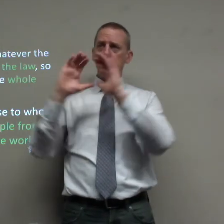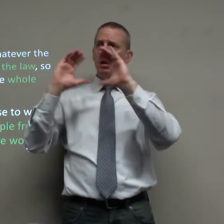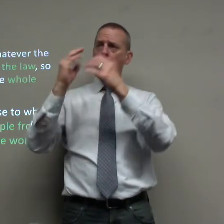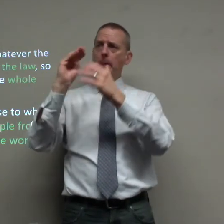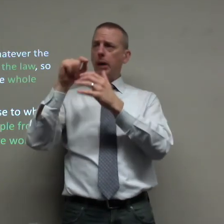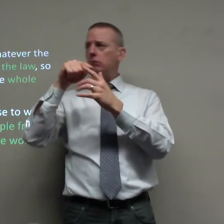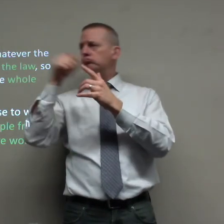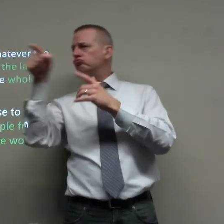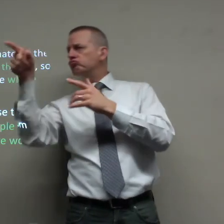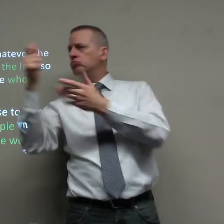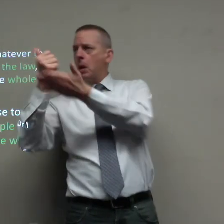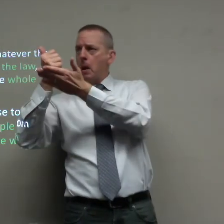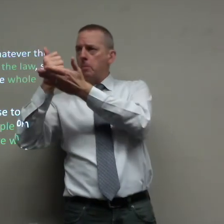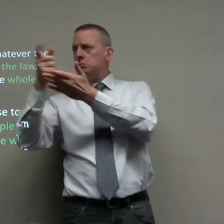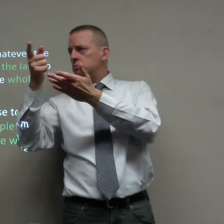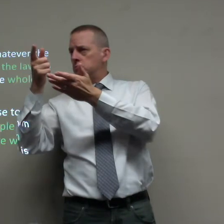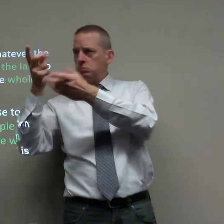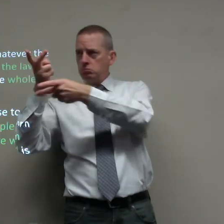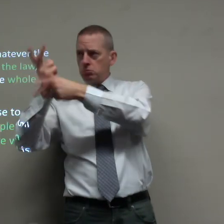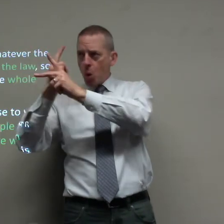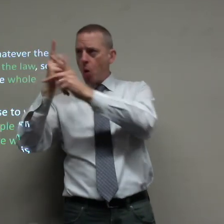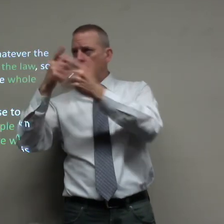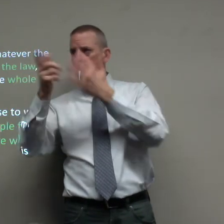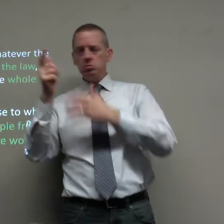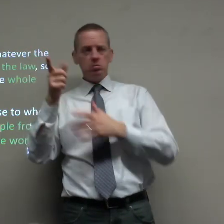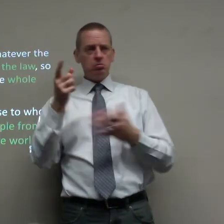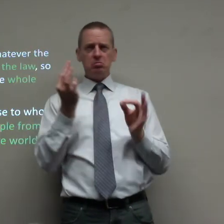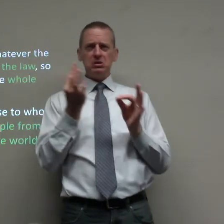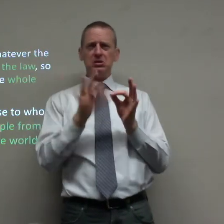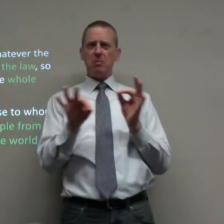you can ask a classmate for help to borrow something